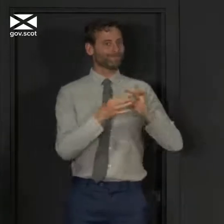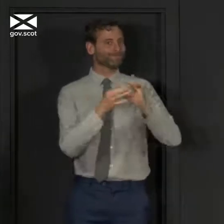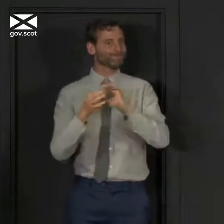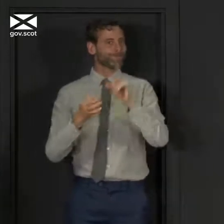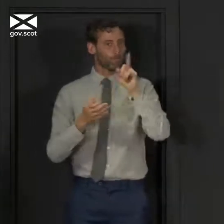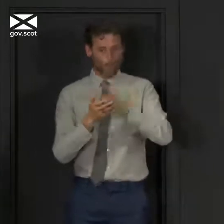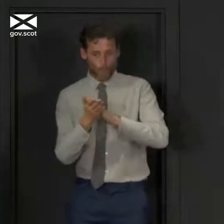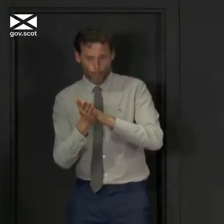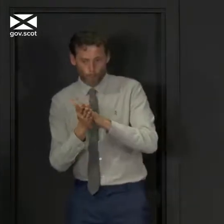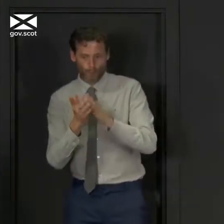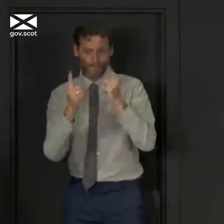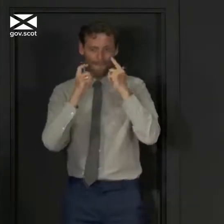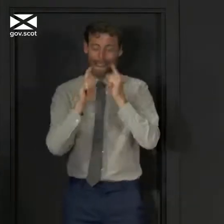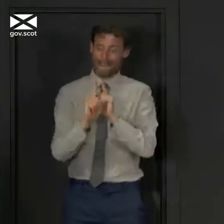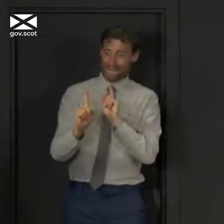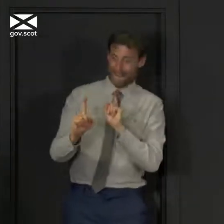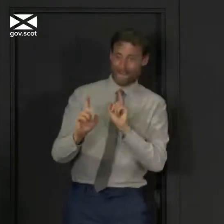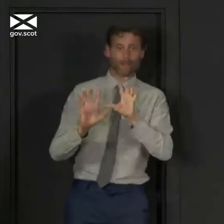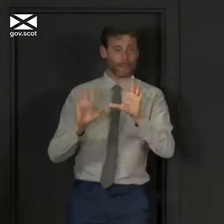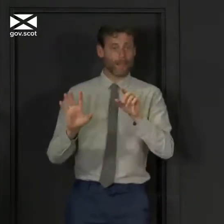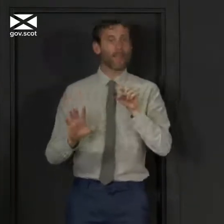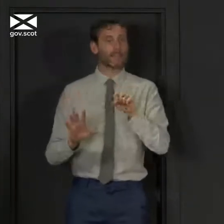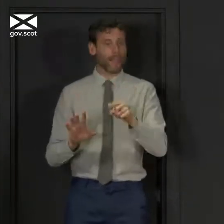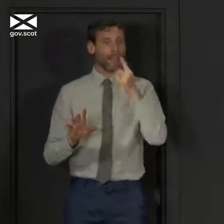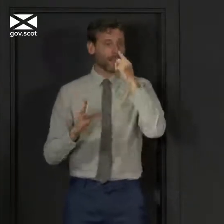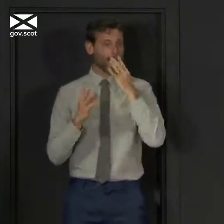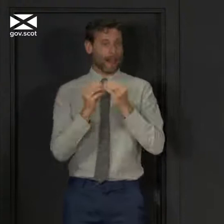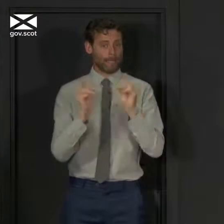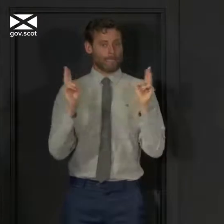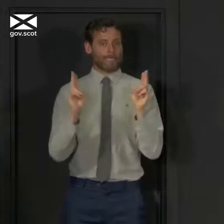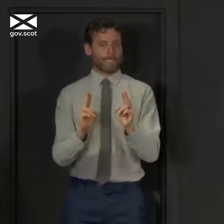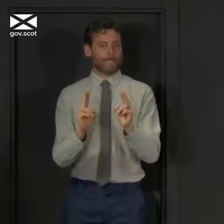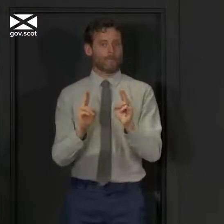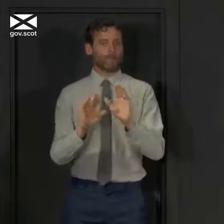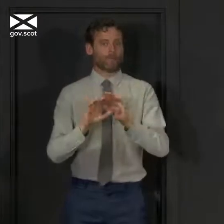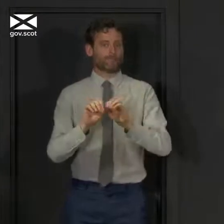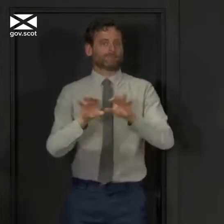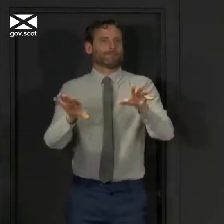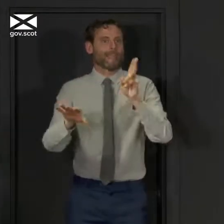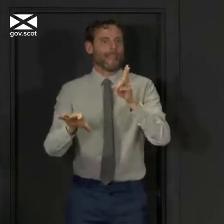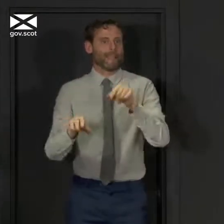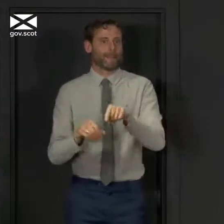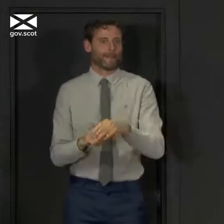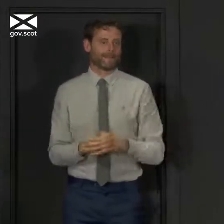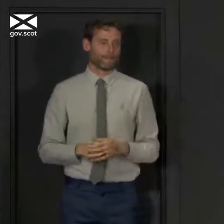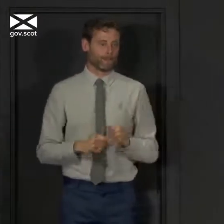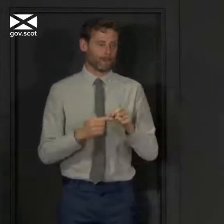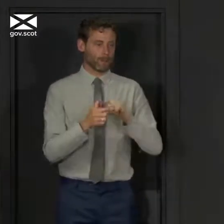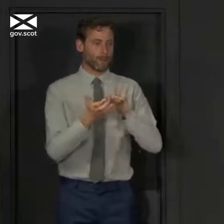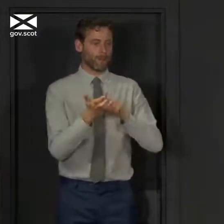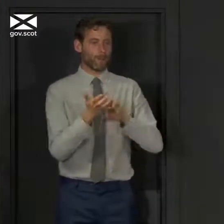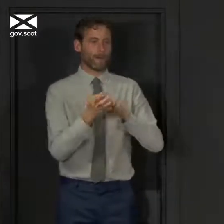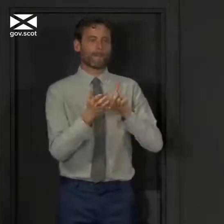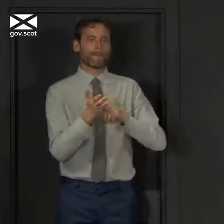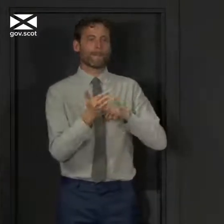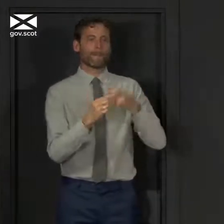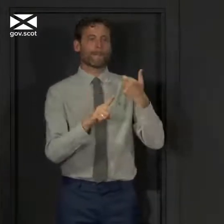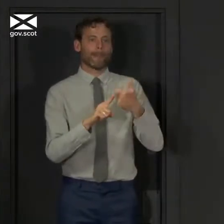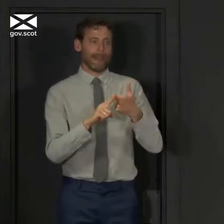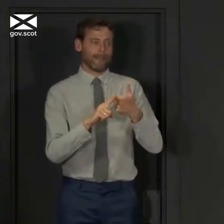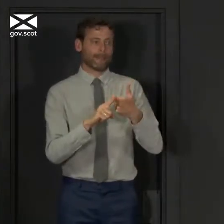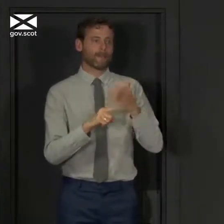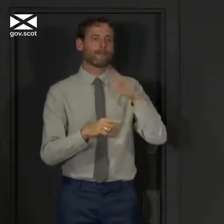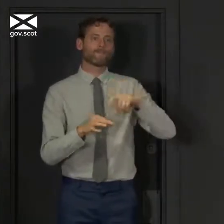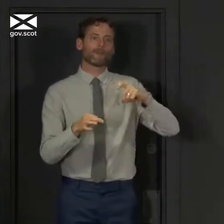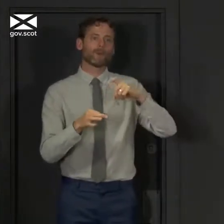then we can have an impact on whether we see it increase again or not. Paul Malik from the Curie. We have three questions left. I know